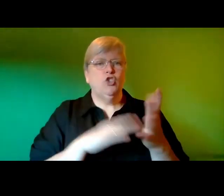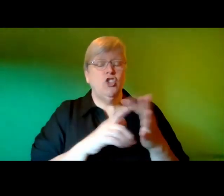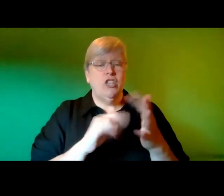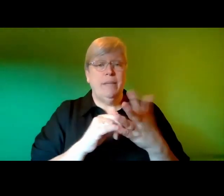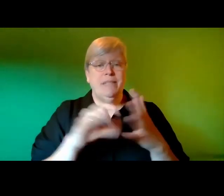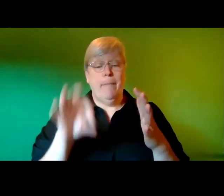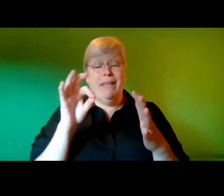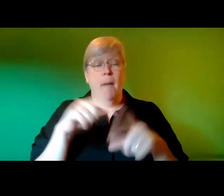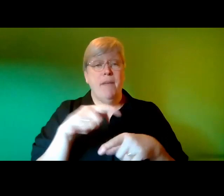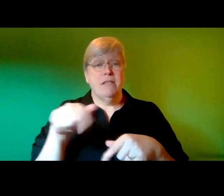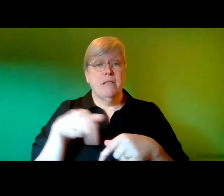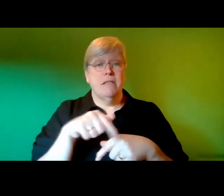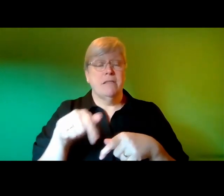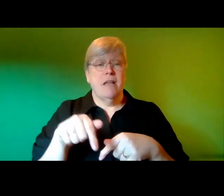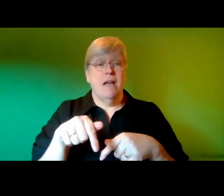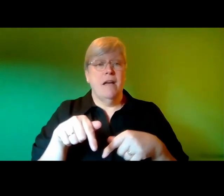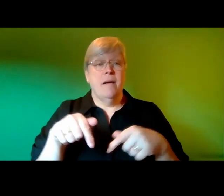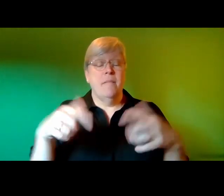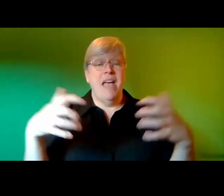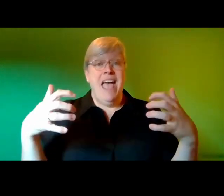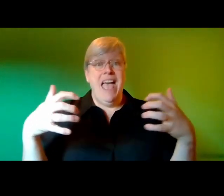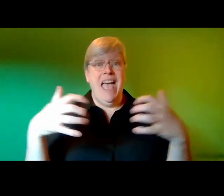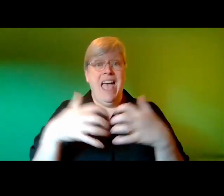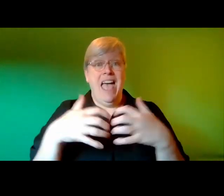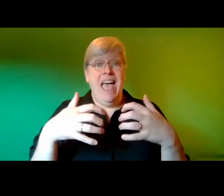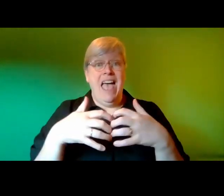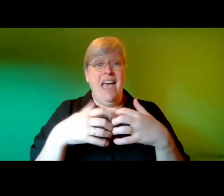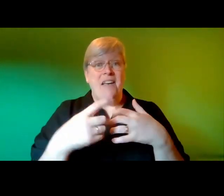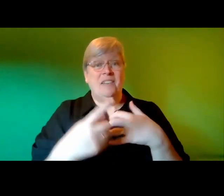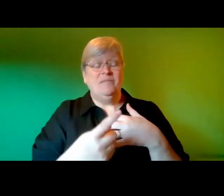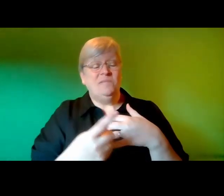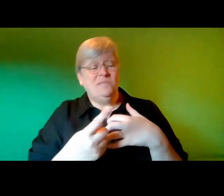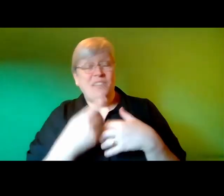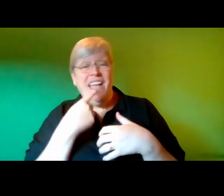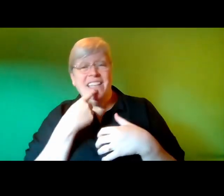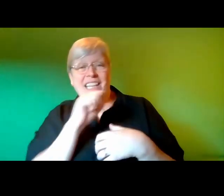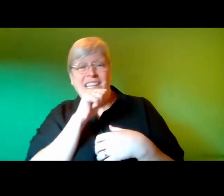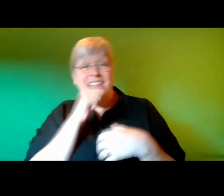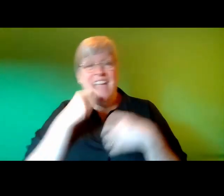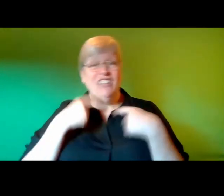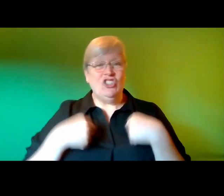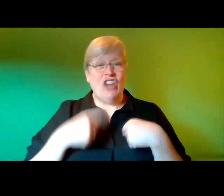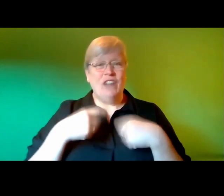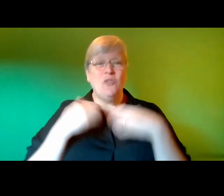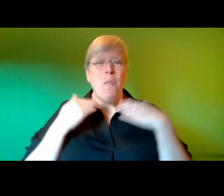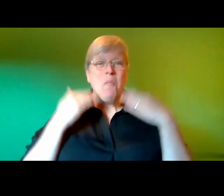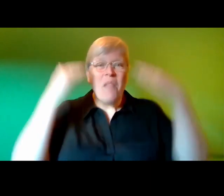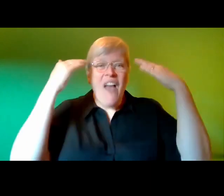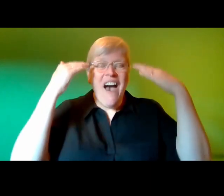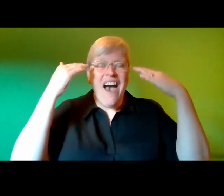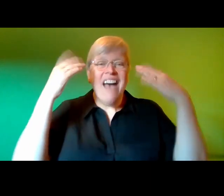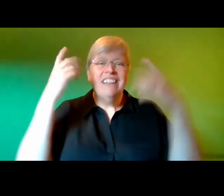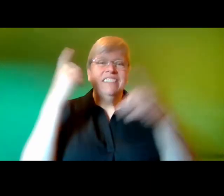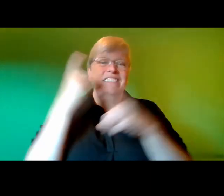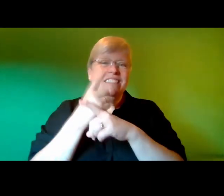of the tubs and how when i came up to you to compliment you on your shirt you blushed and mumbled something about a charity shop